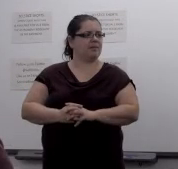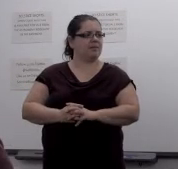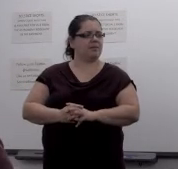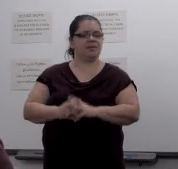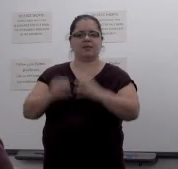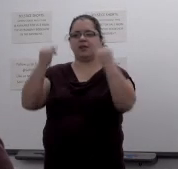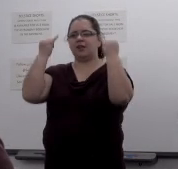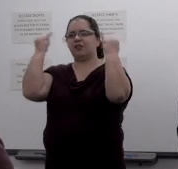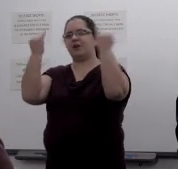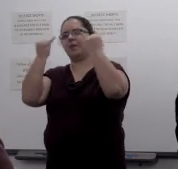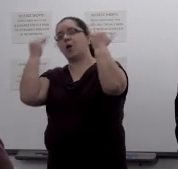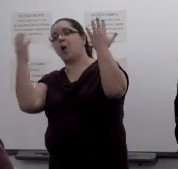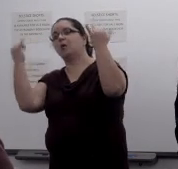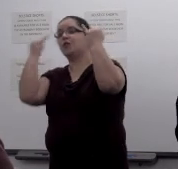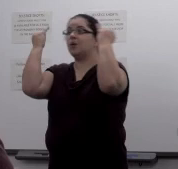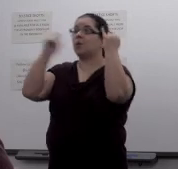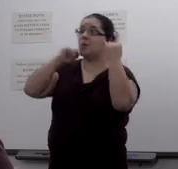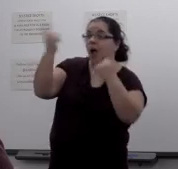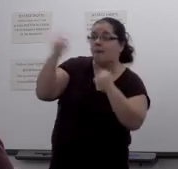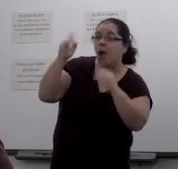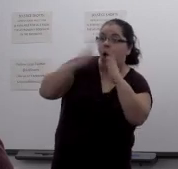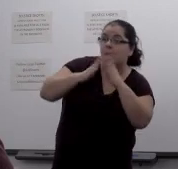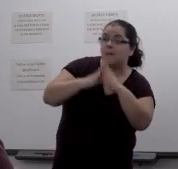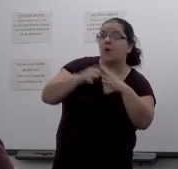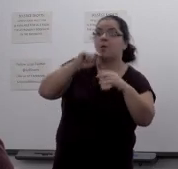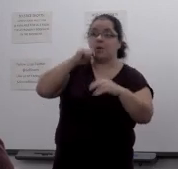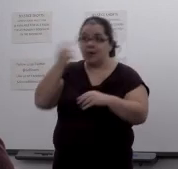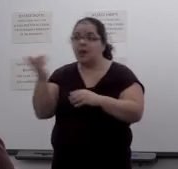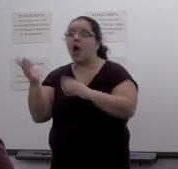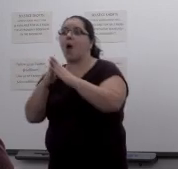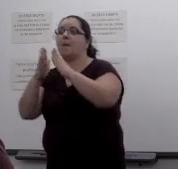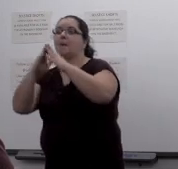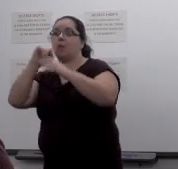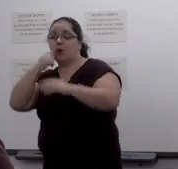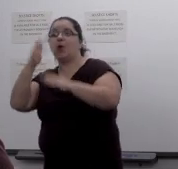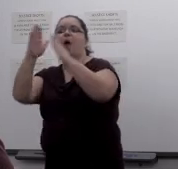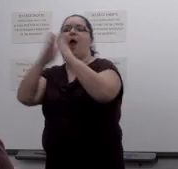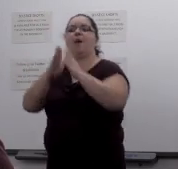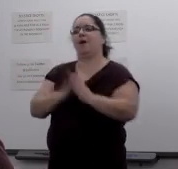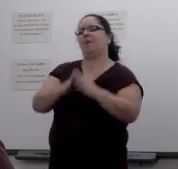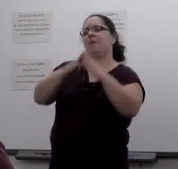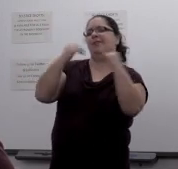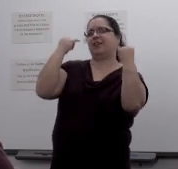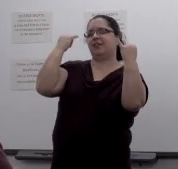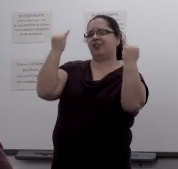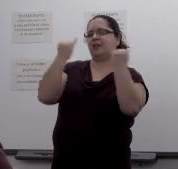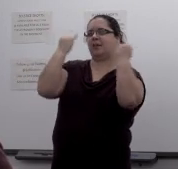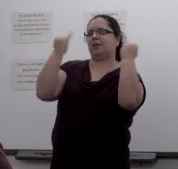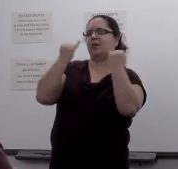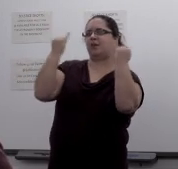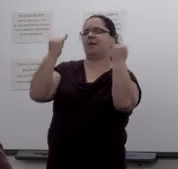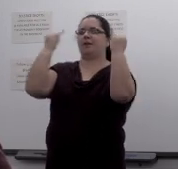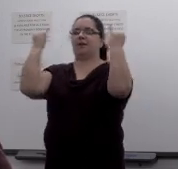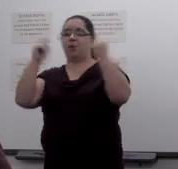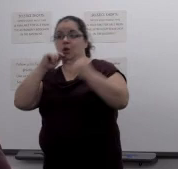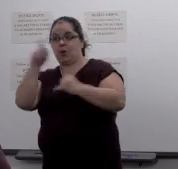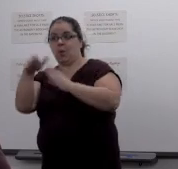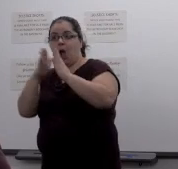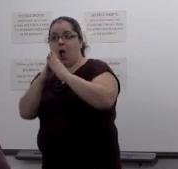Sheppard, O Sheppard, will you come home? Will you come home? Will you come home? Sheppard, o sheppard, will you come